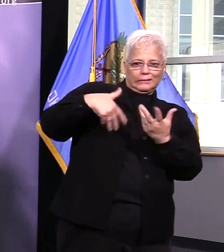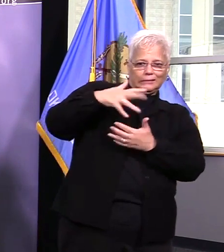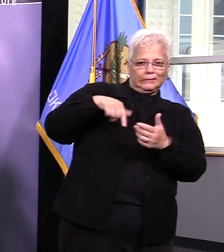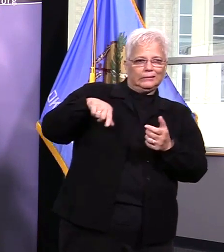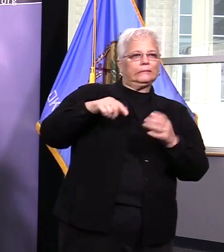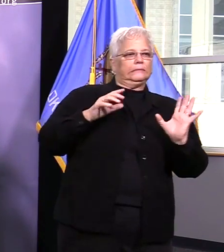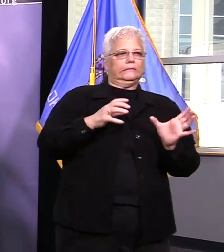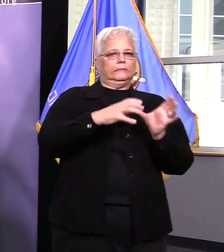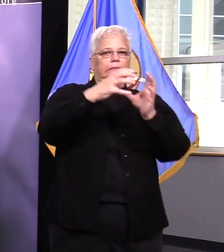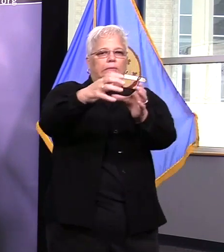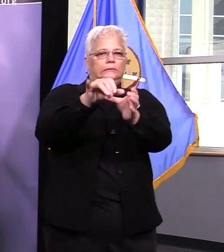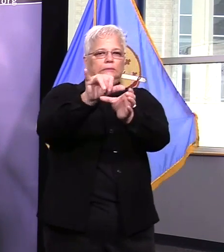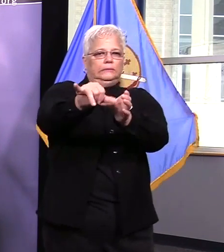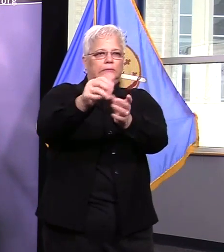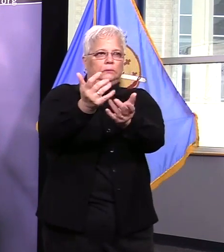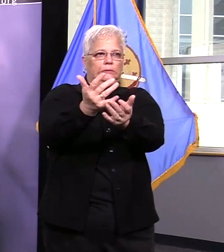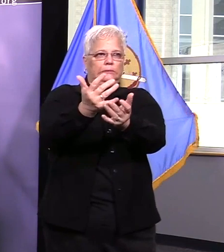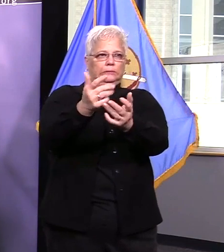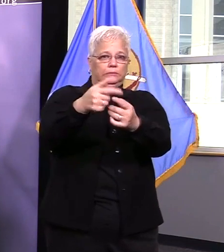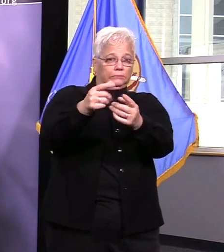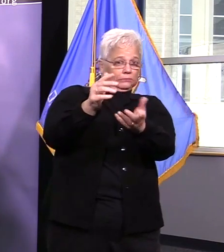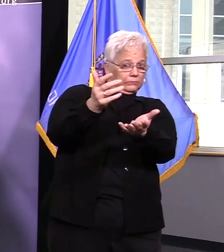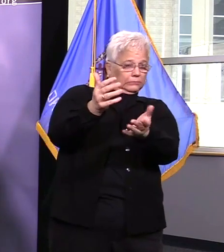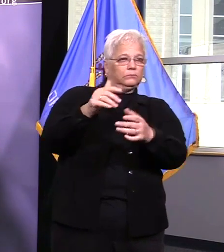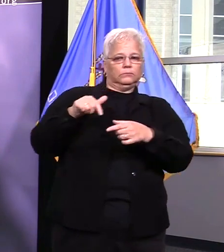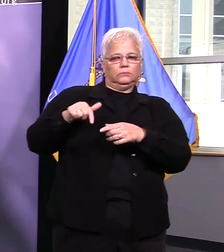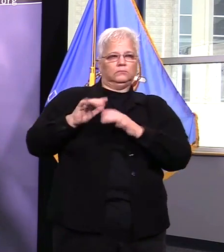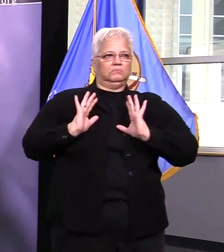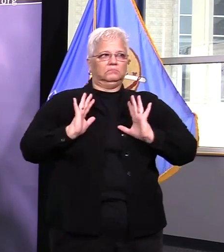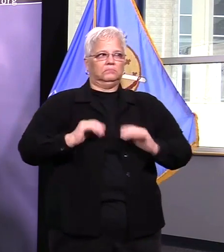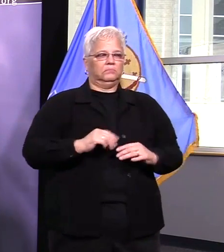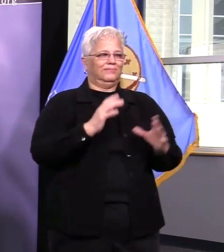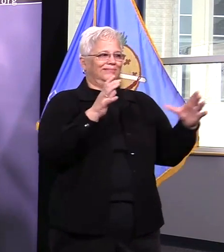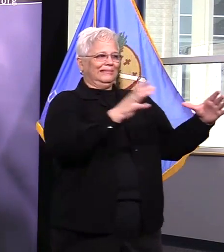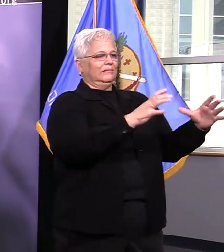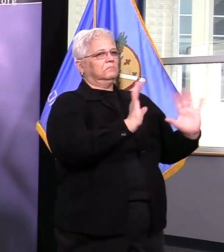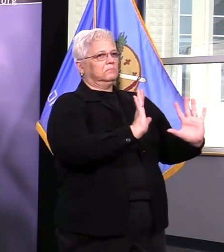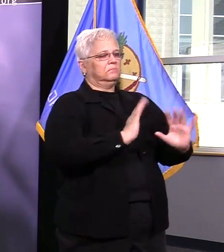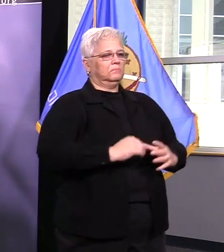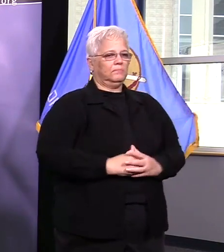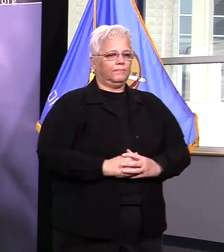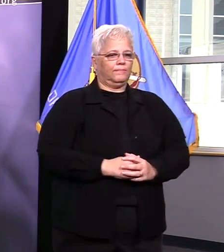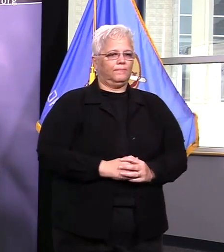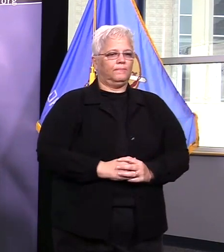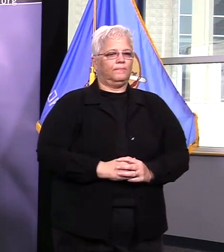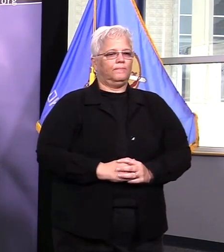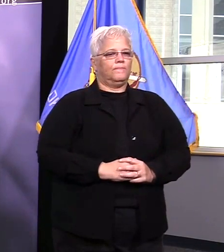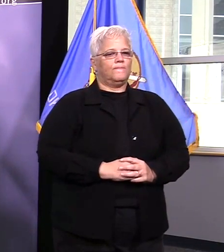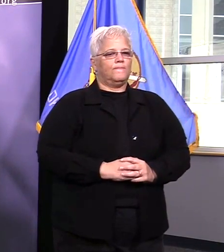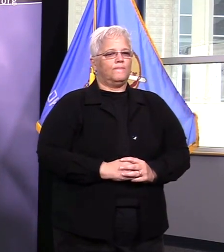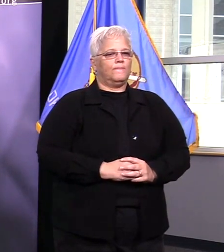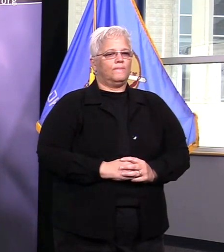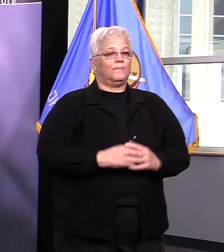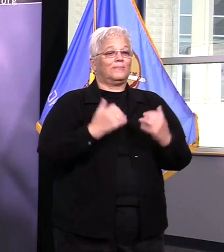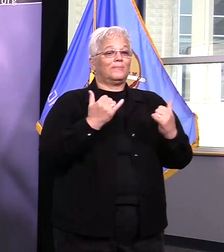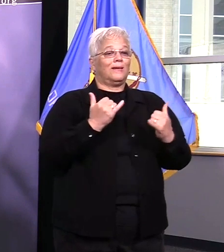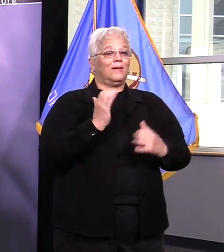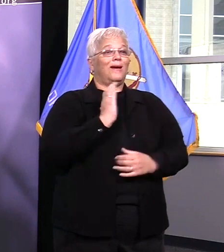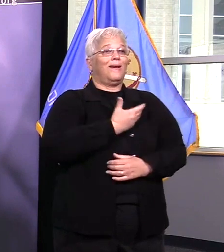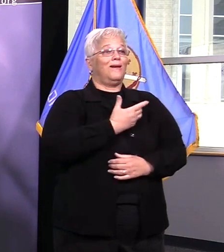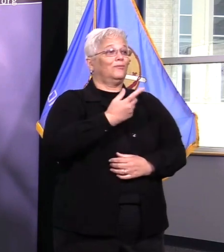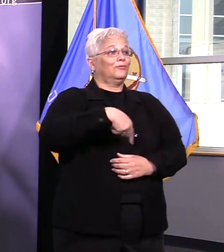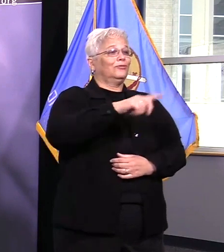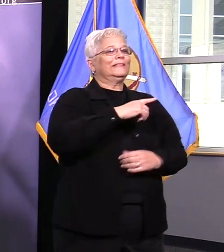staffing levels to continue services to the city of tulsa we are deconing our patrol